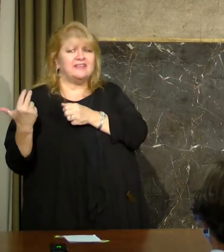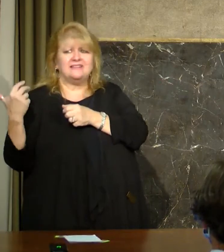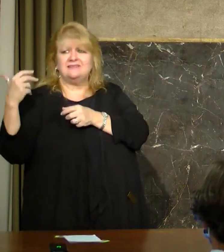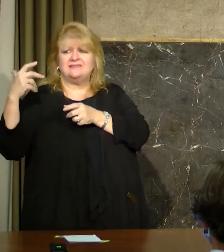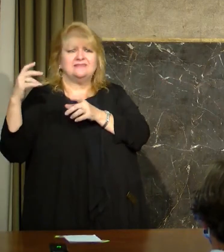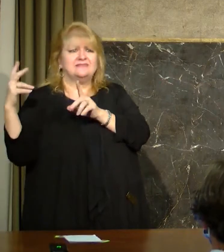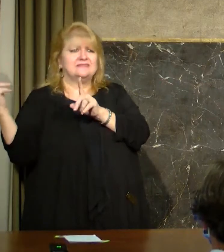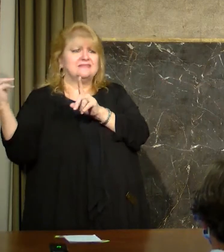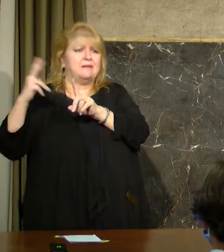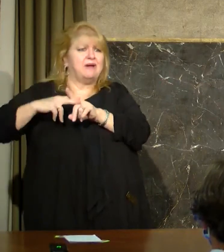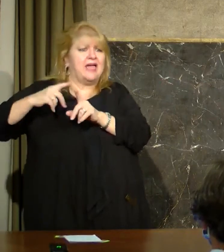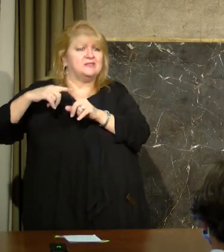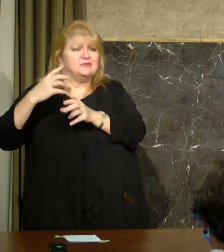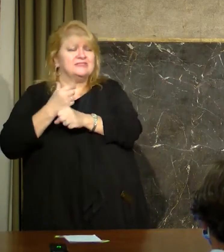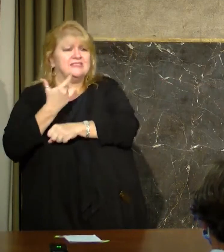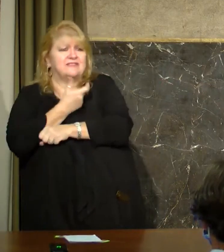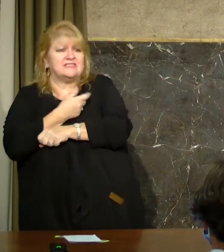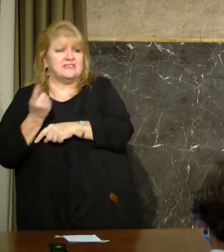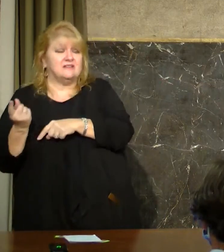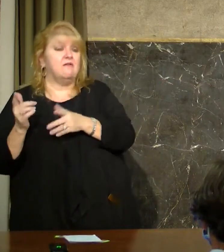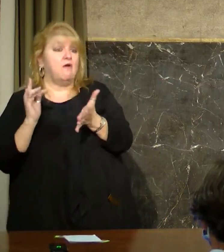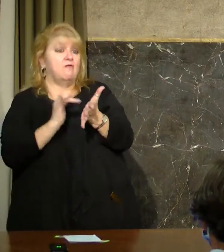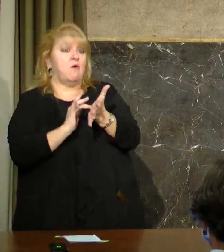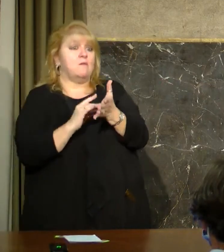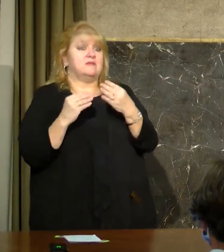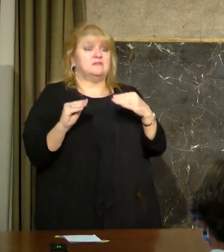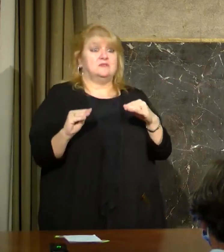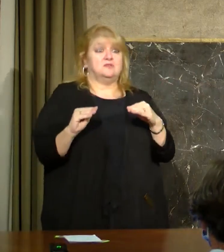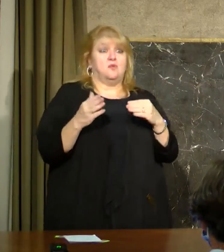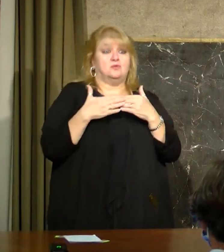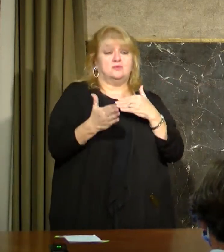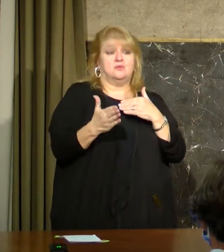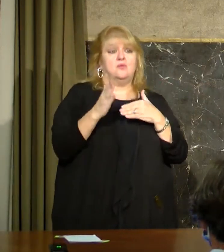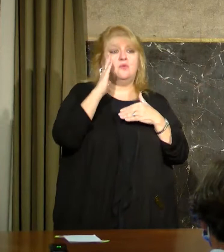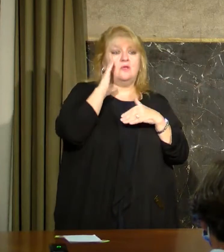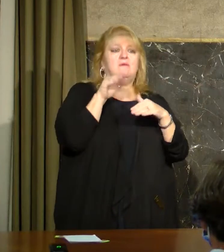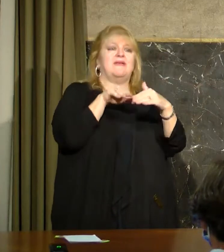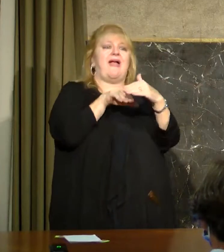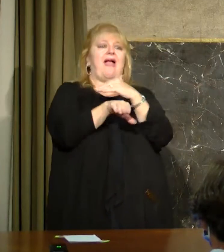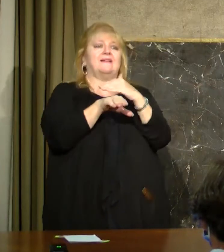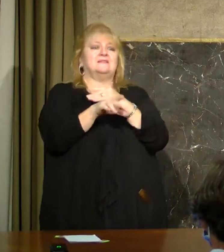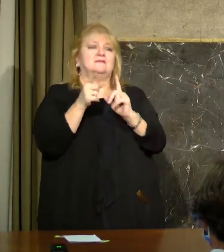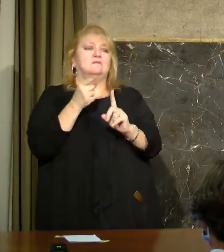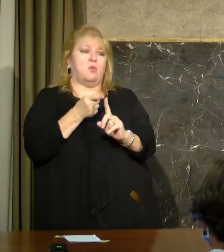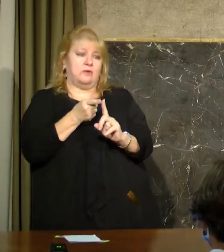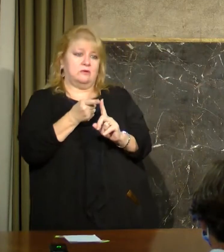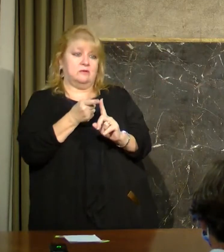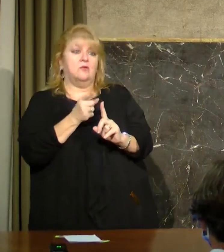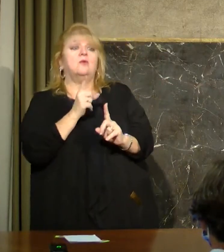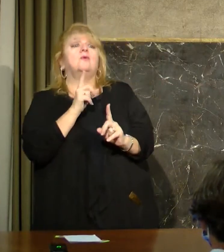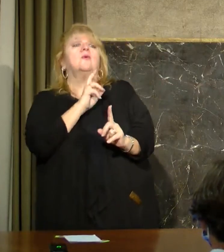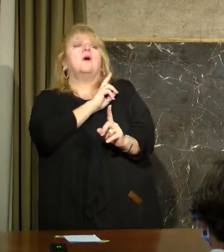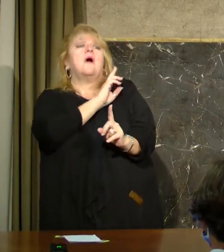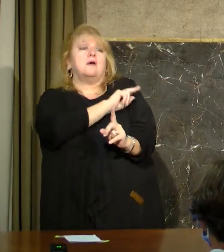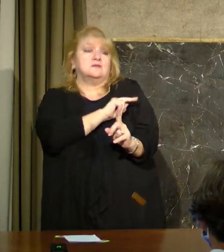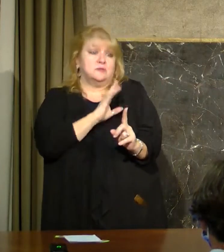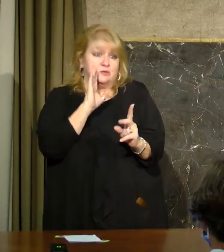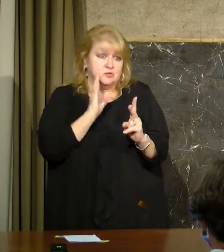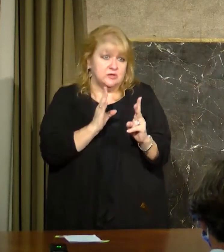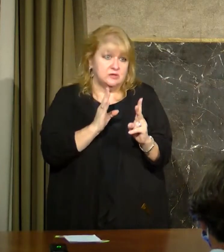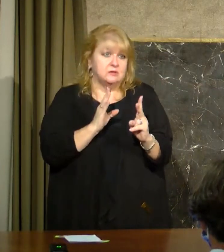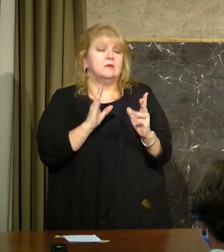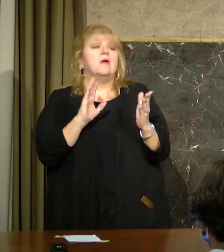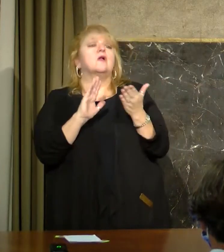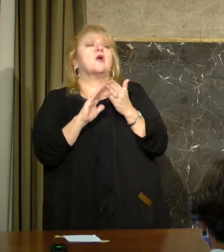mean, pharmacies are going to, from here at this point forward, continue to be an access point, as will hospitals, as will the